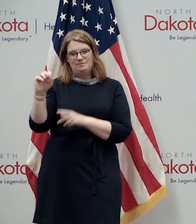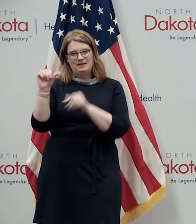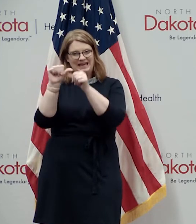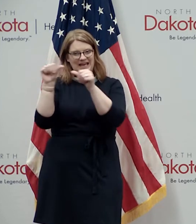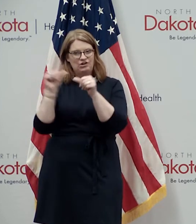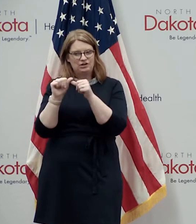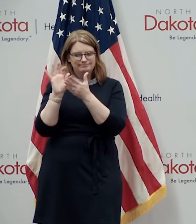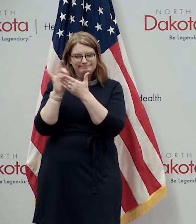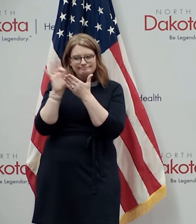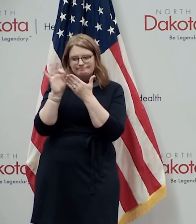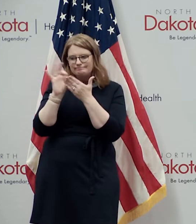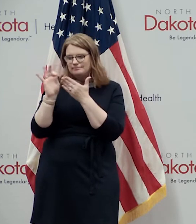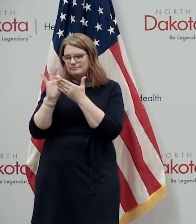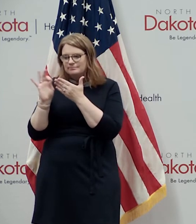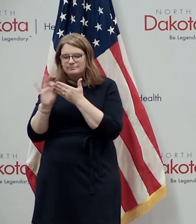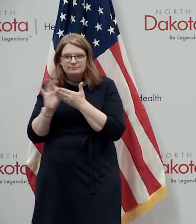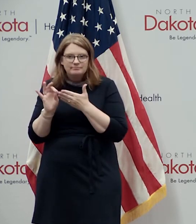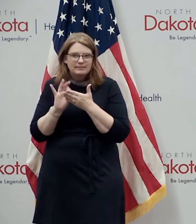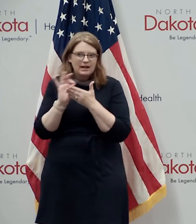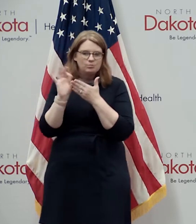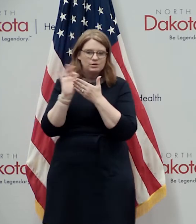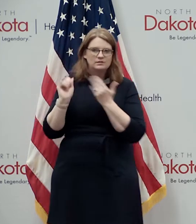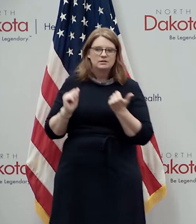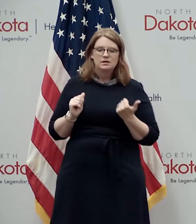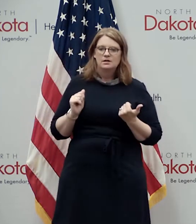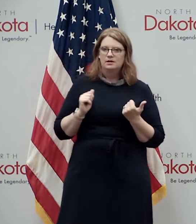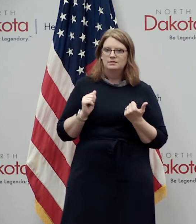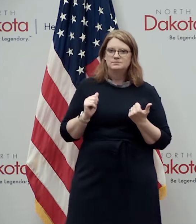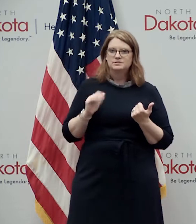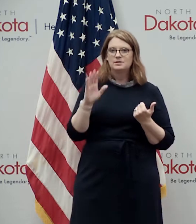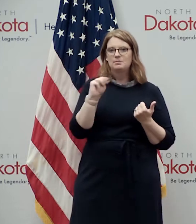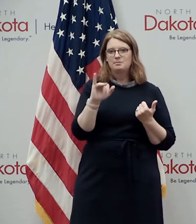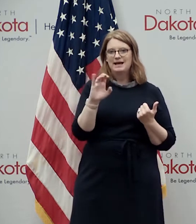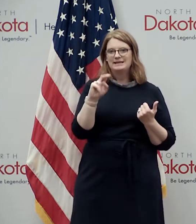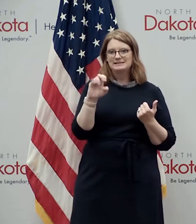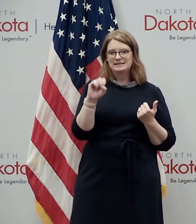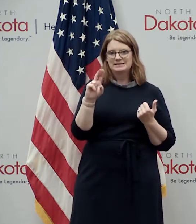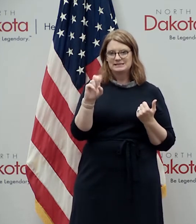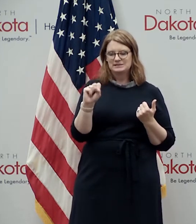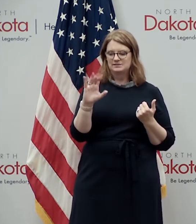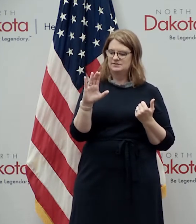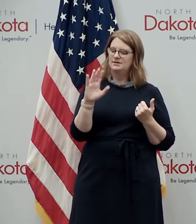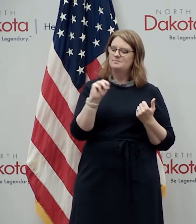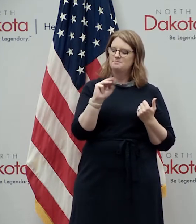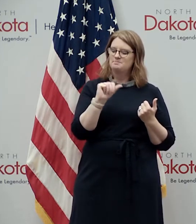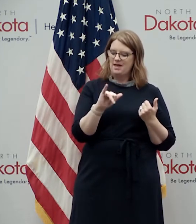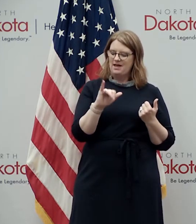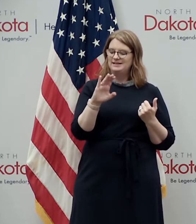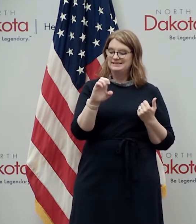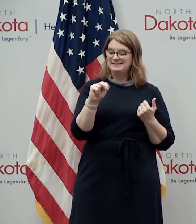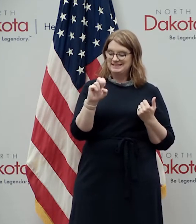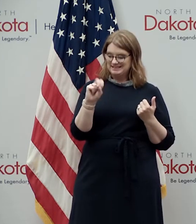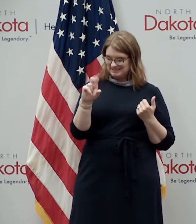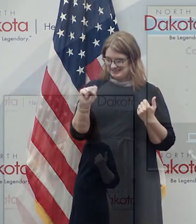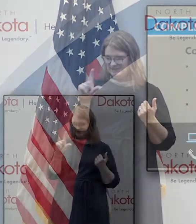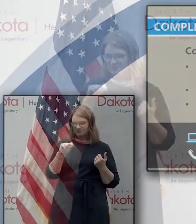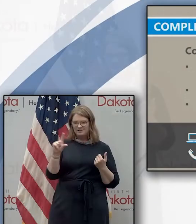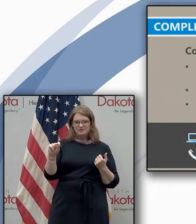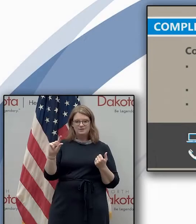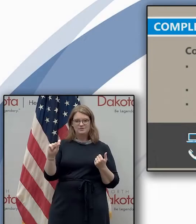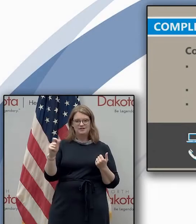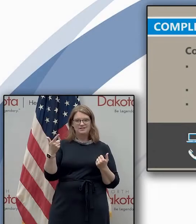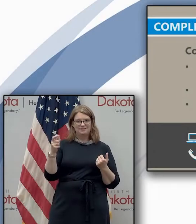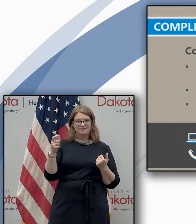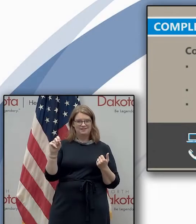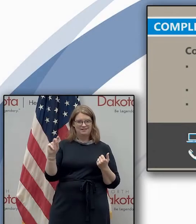area doing that nation leading work but again uh my census 2020.gov to respond or by phone on the phone number